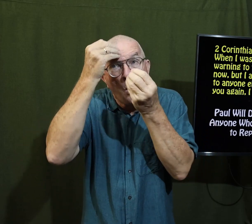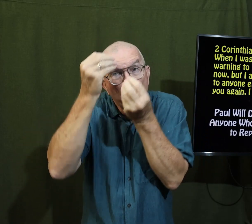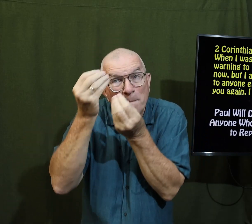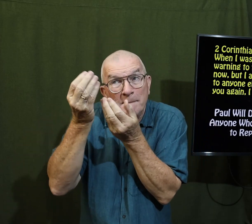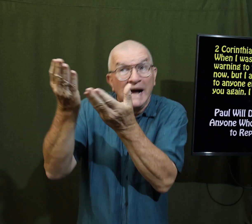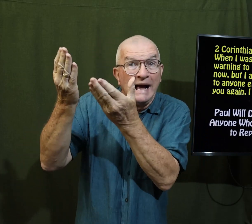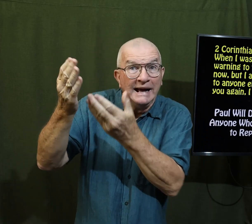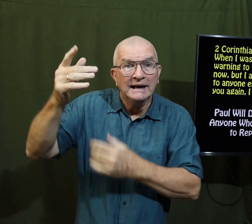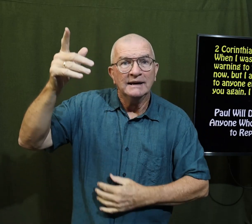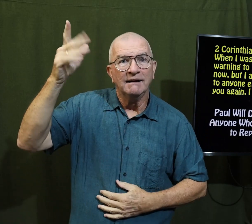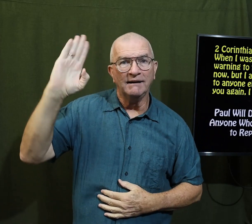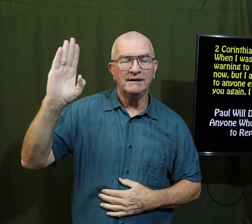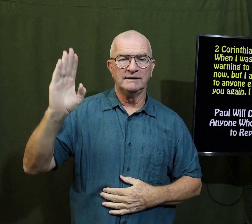obey God.